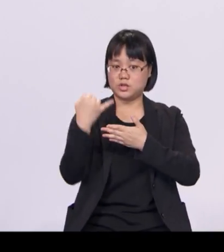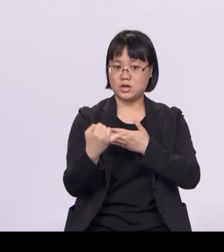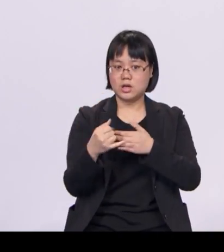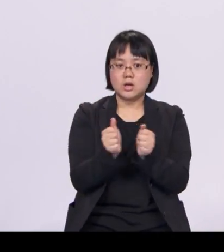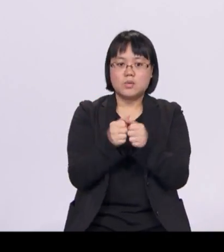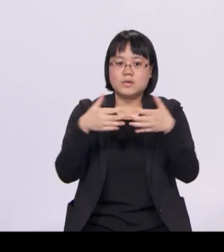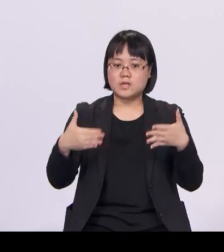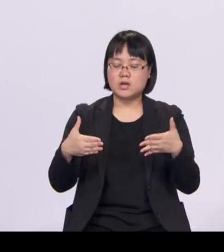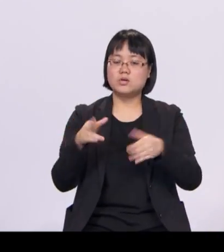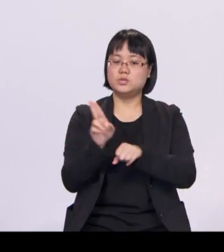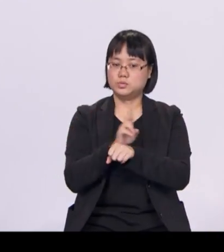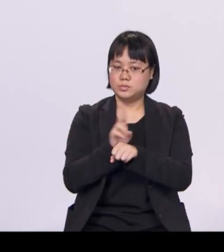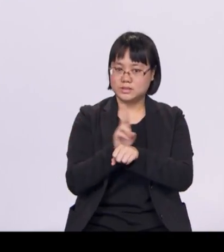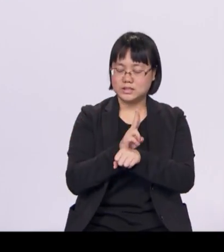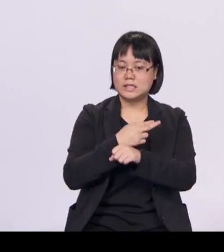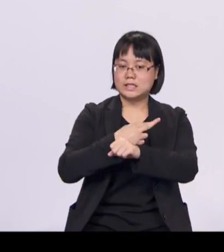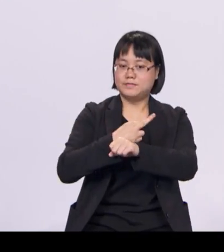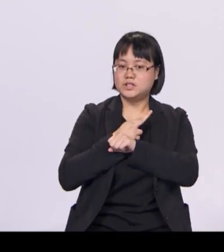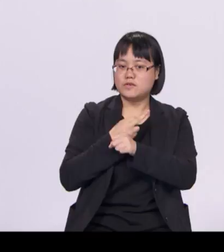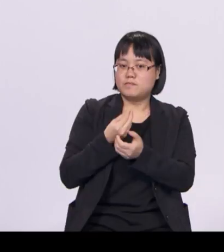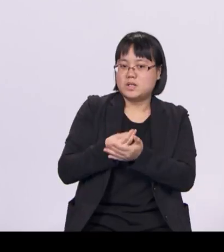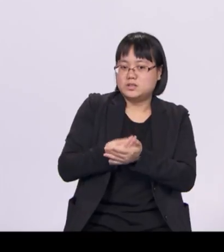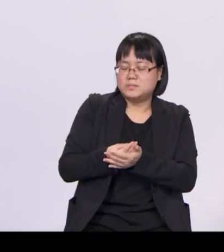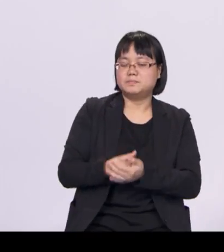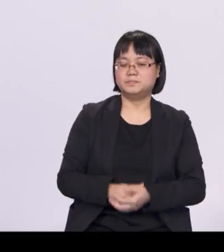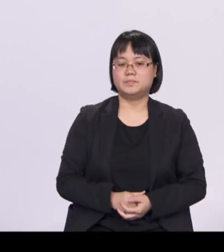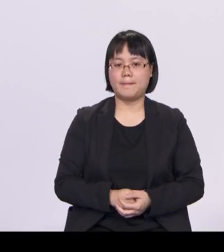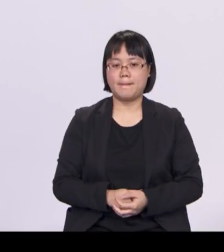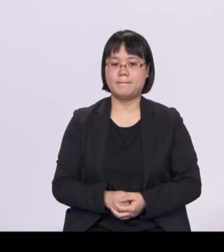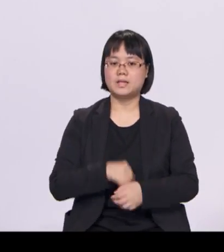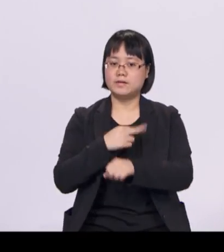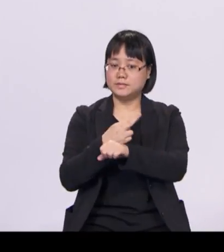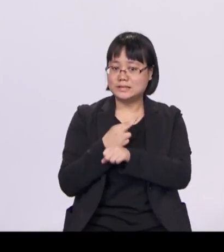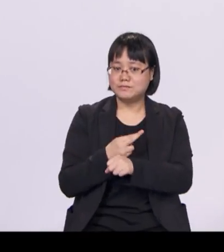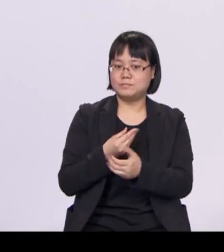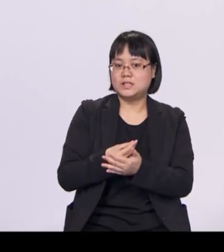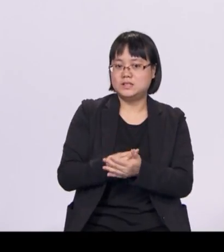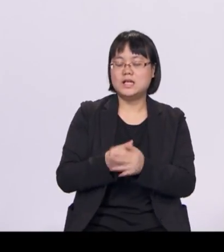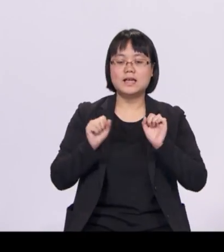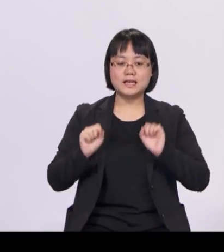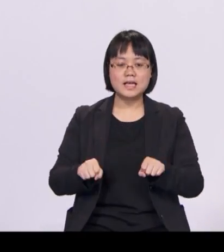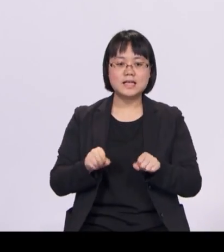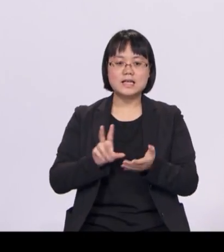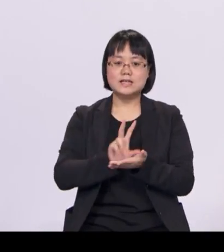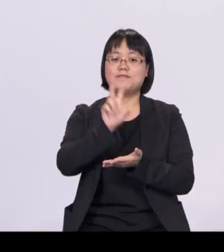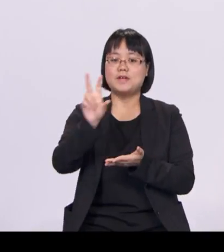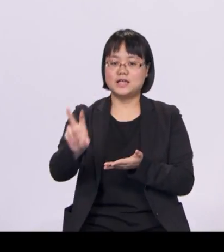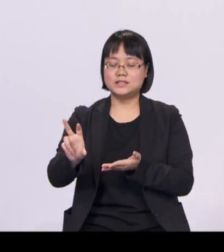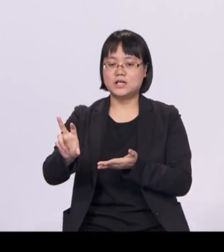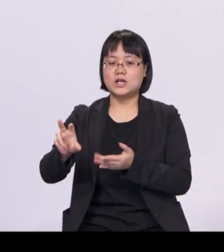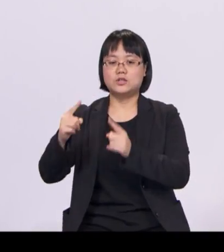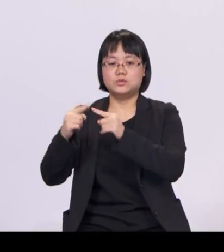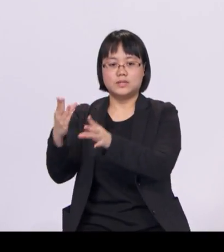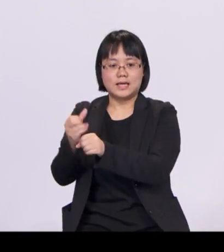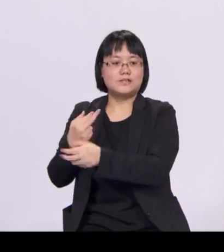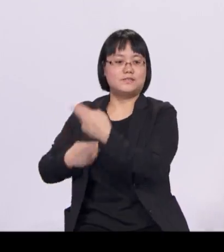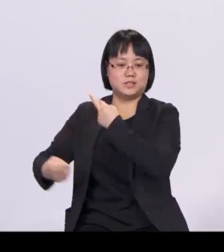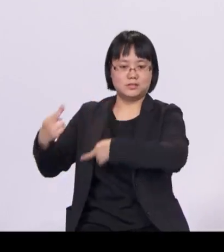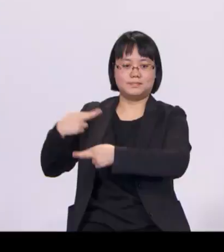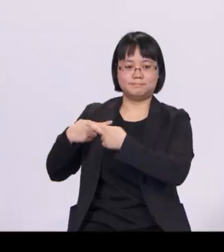reserves themselves. The reserves can then remain invested to generate returns. We are